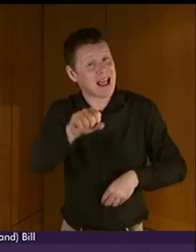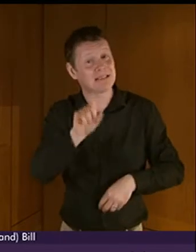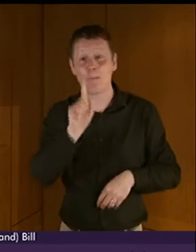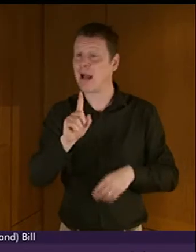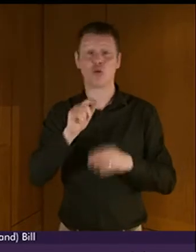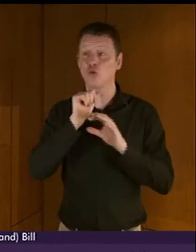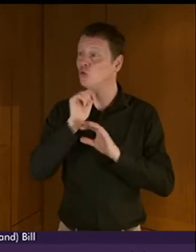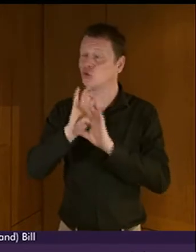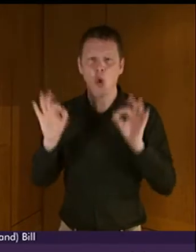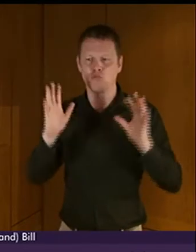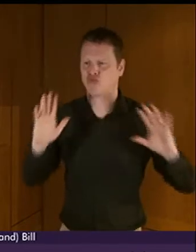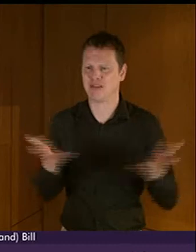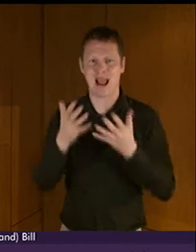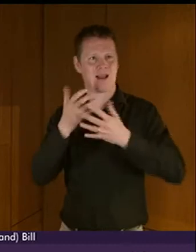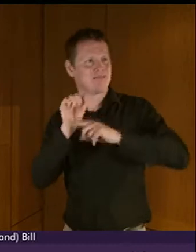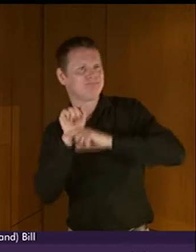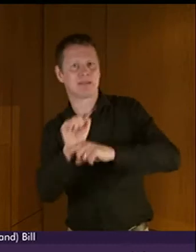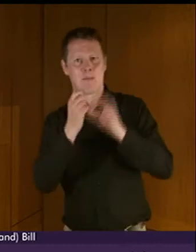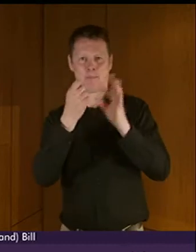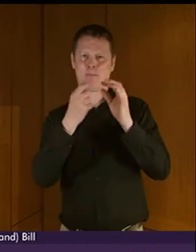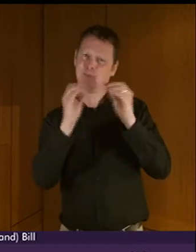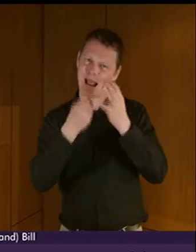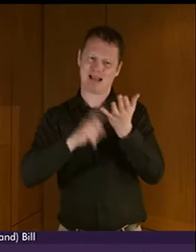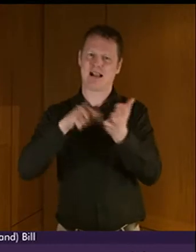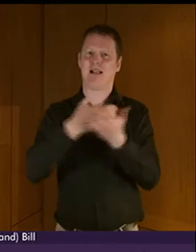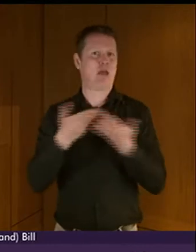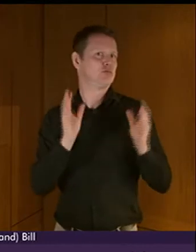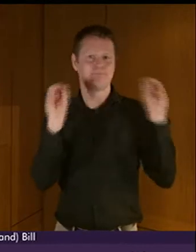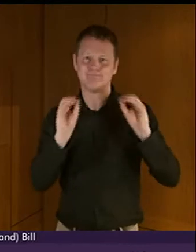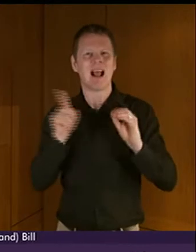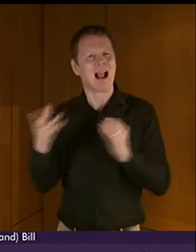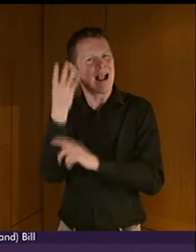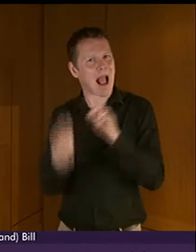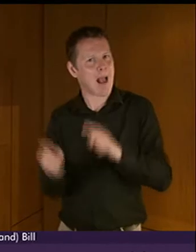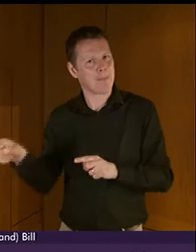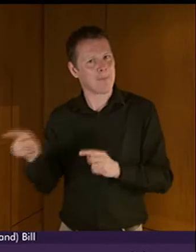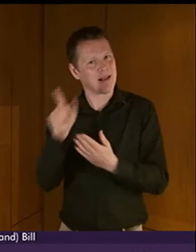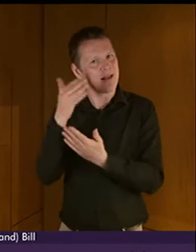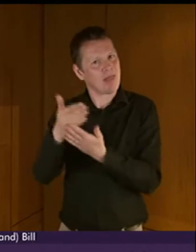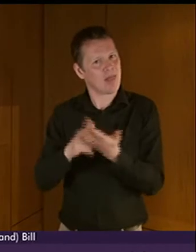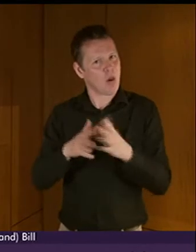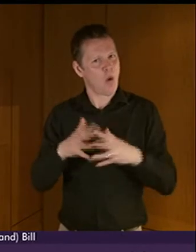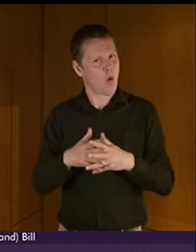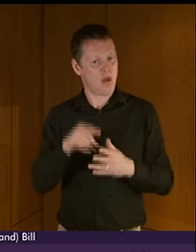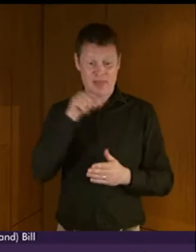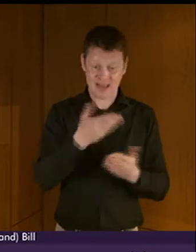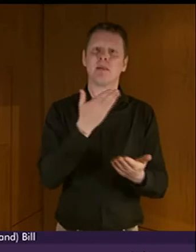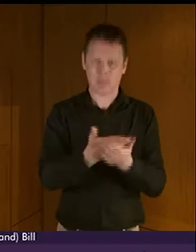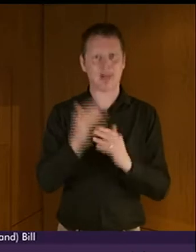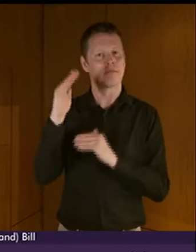promote BSL as a language. I believe there is therefore a gap in legislation which this bill addresses.